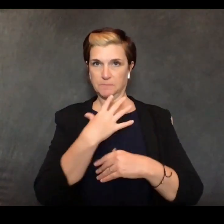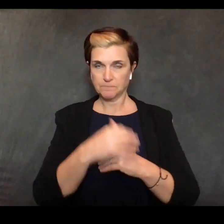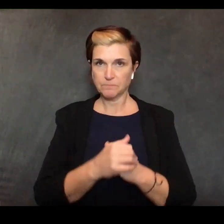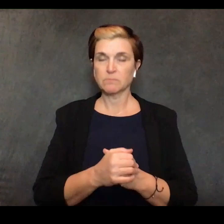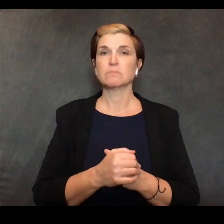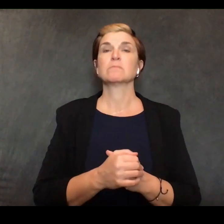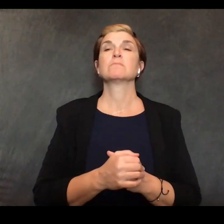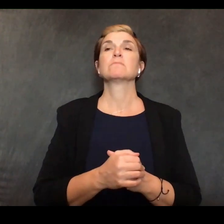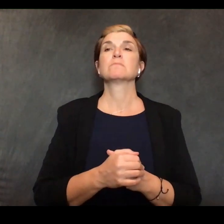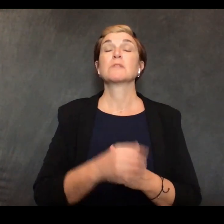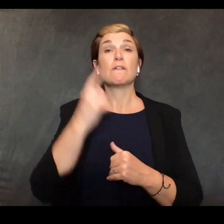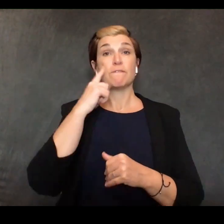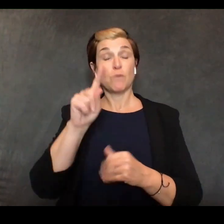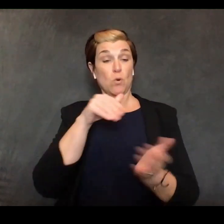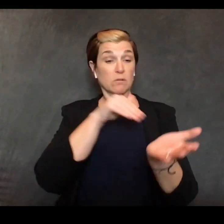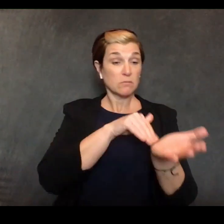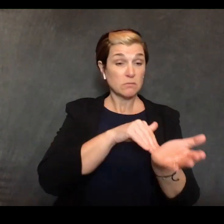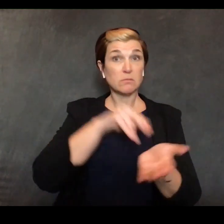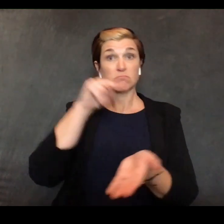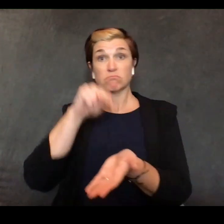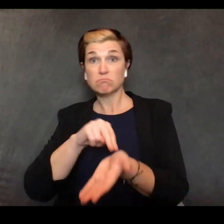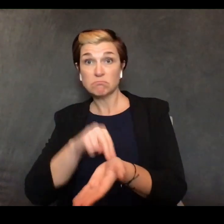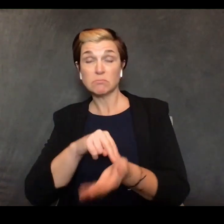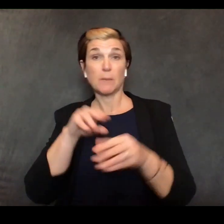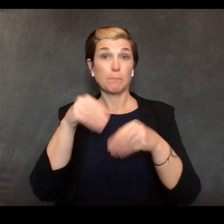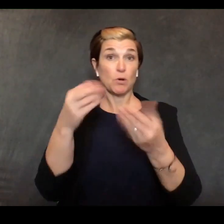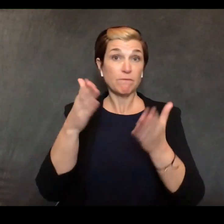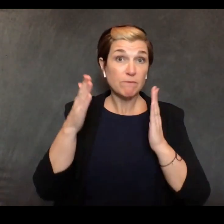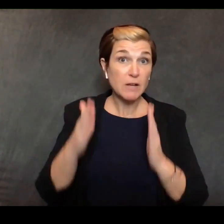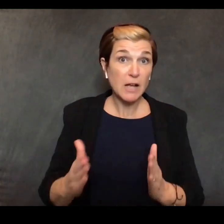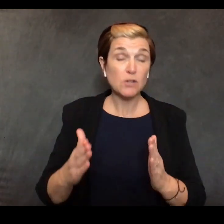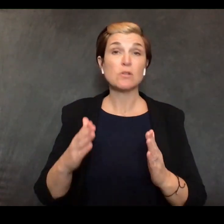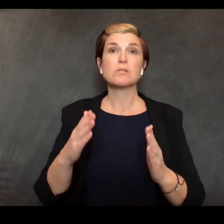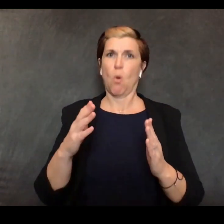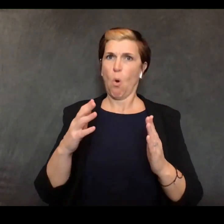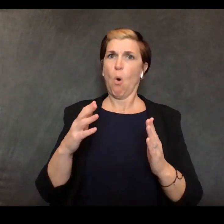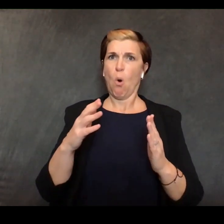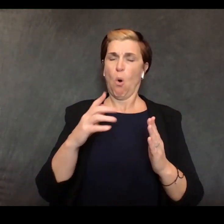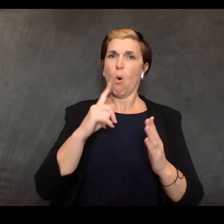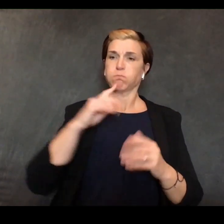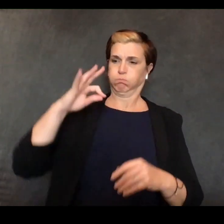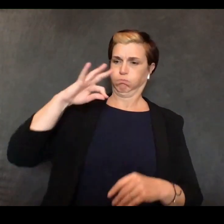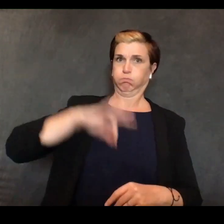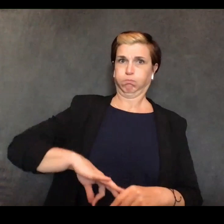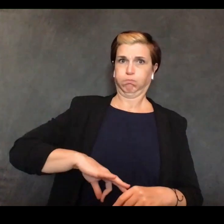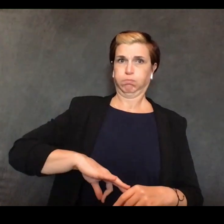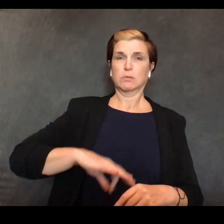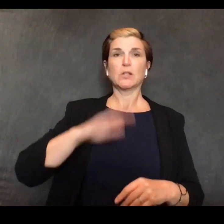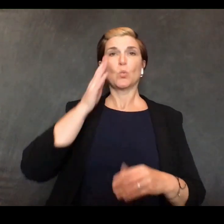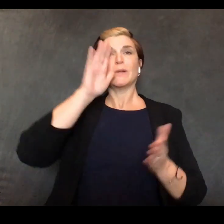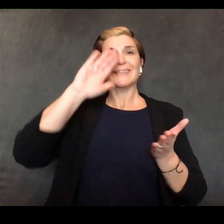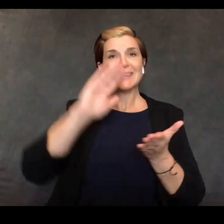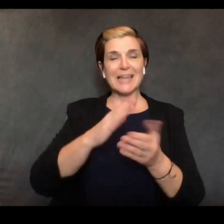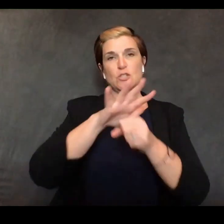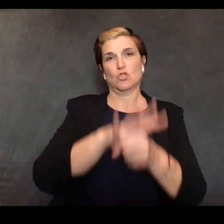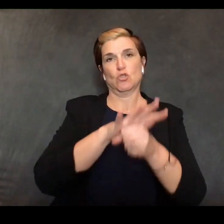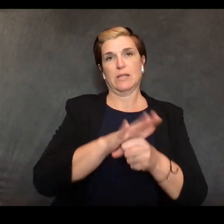providers who over the coming weeks will face considerable strain on their time and resources and now Medicare patients who don't